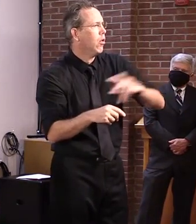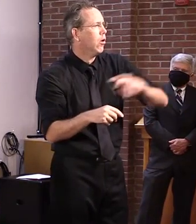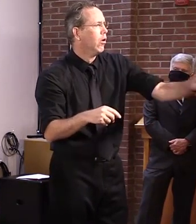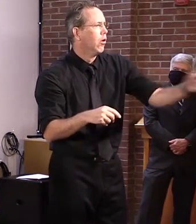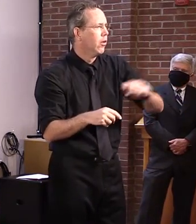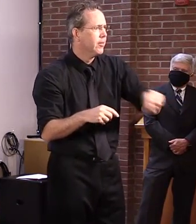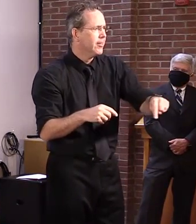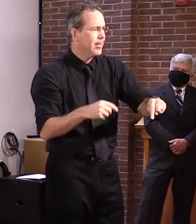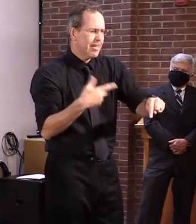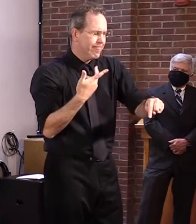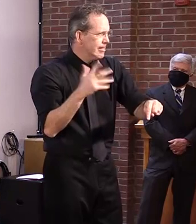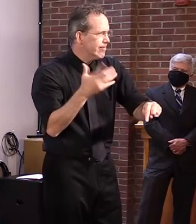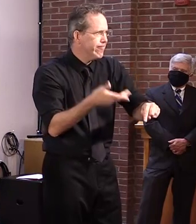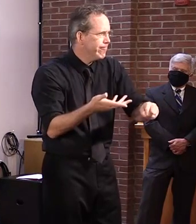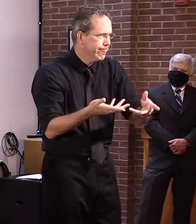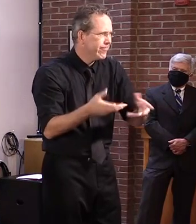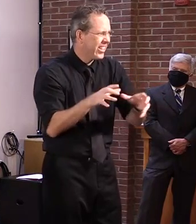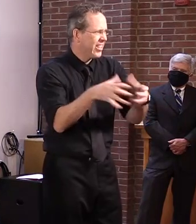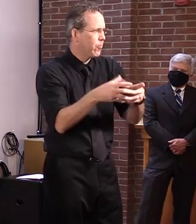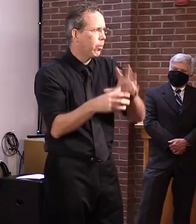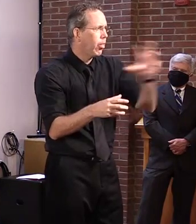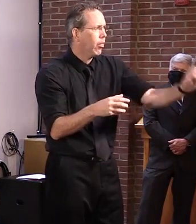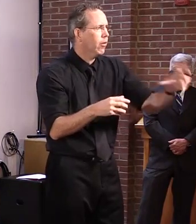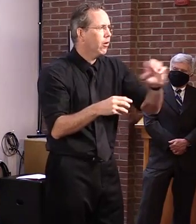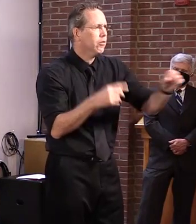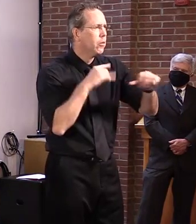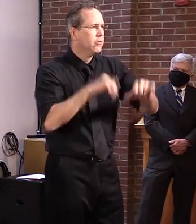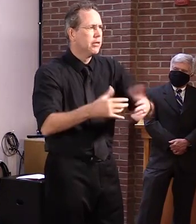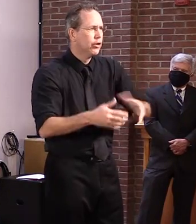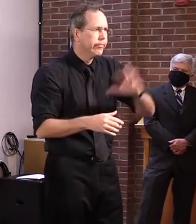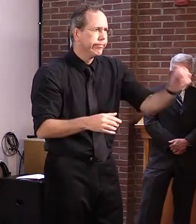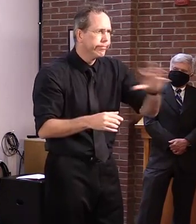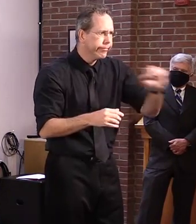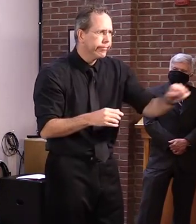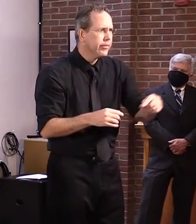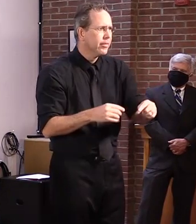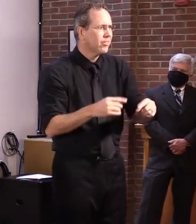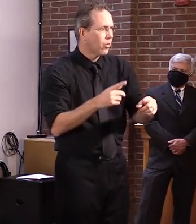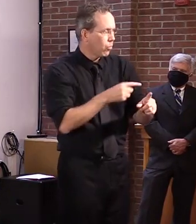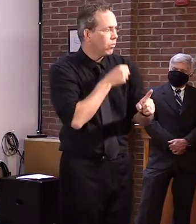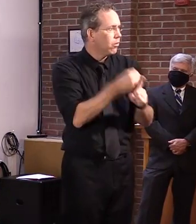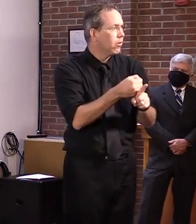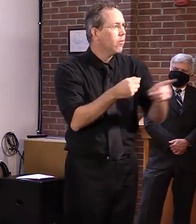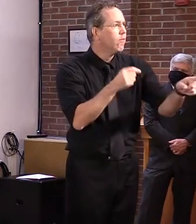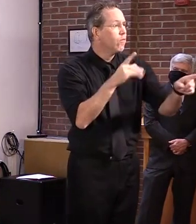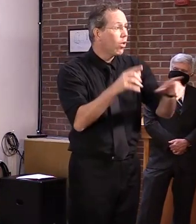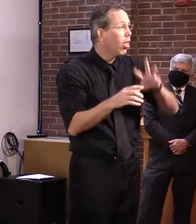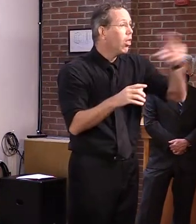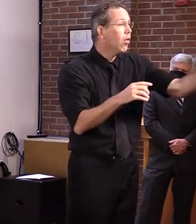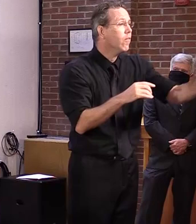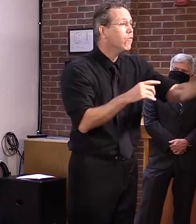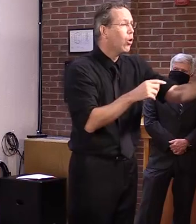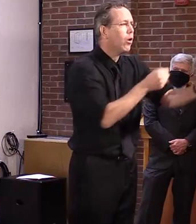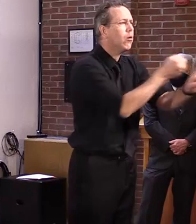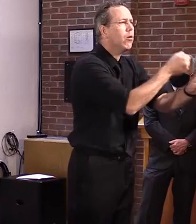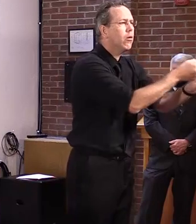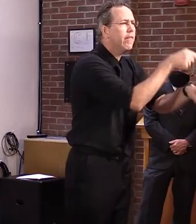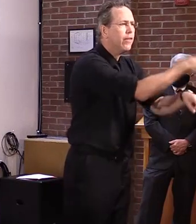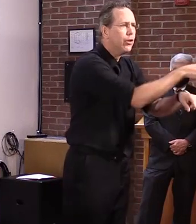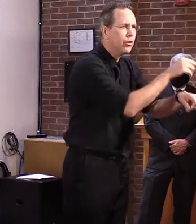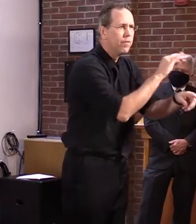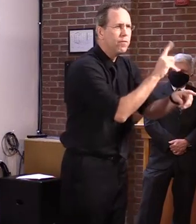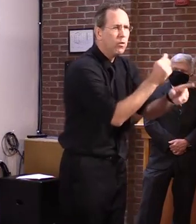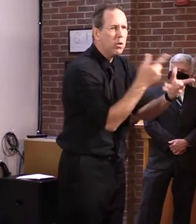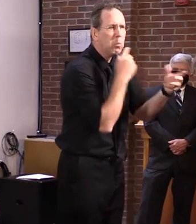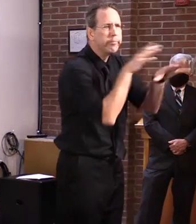impact, I think it would impact Florida as well. I mean, I, I'm not sure, I'm not sure how that works out